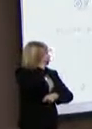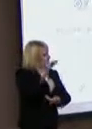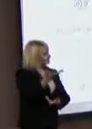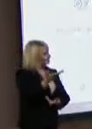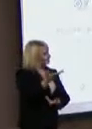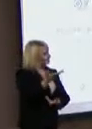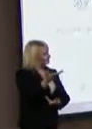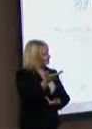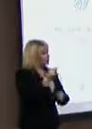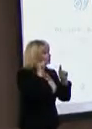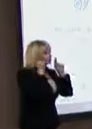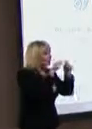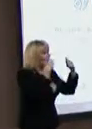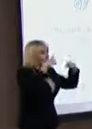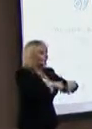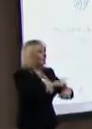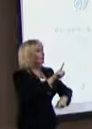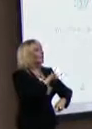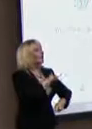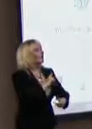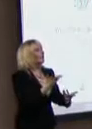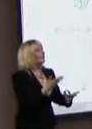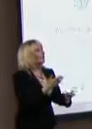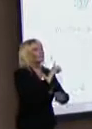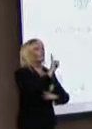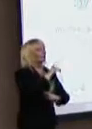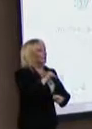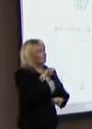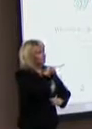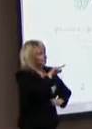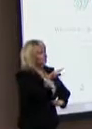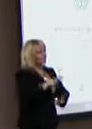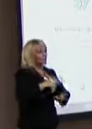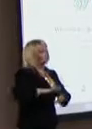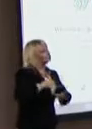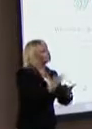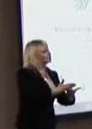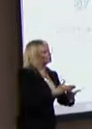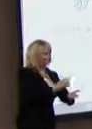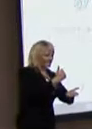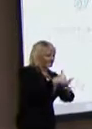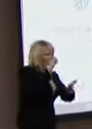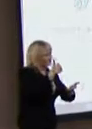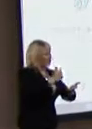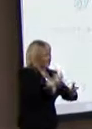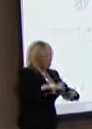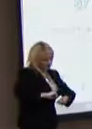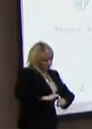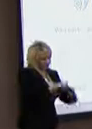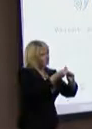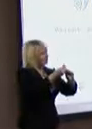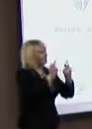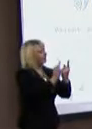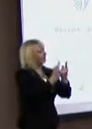you are here because you produce decent, well-made products that people want.